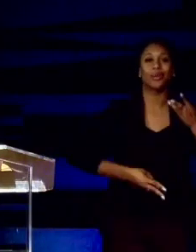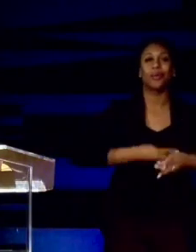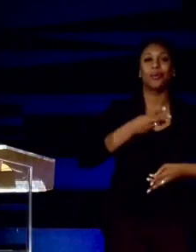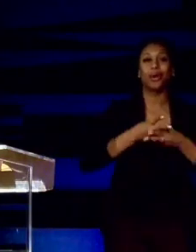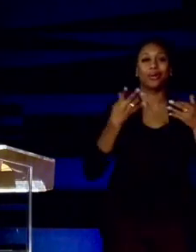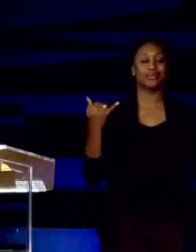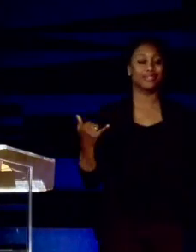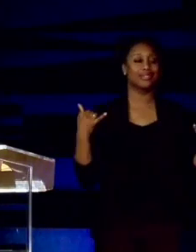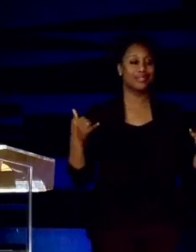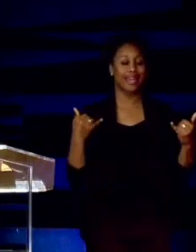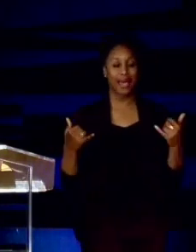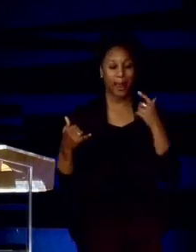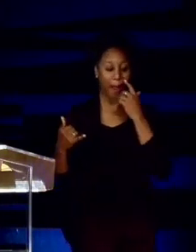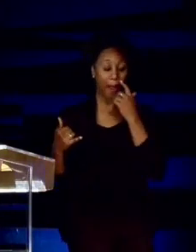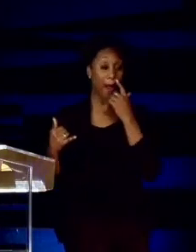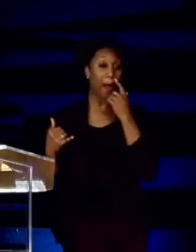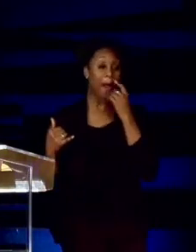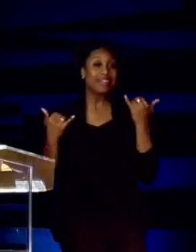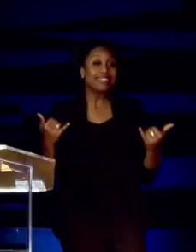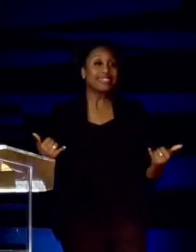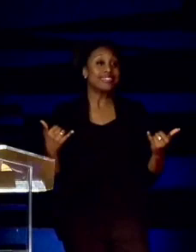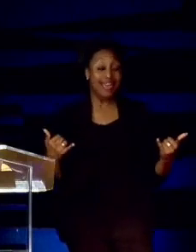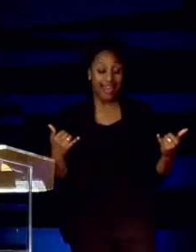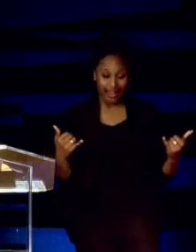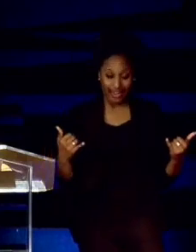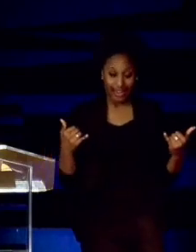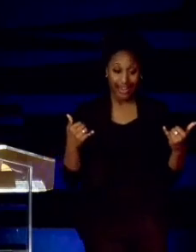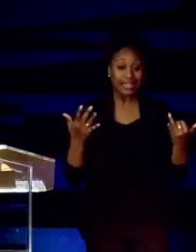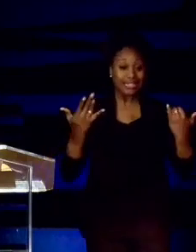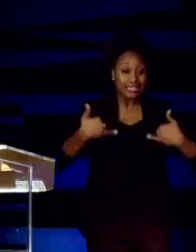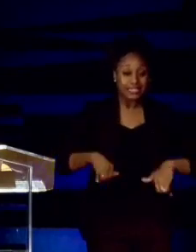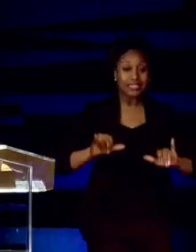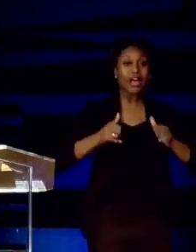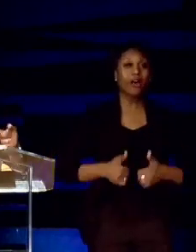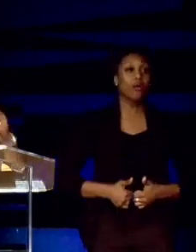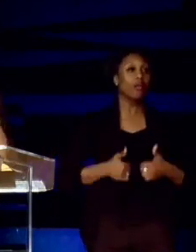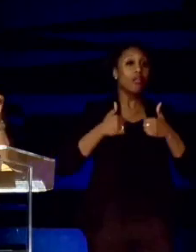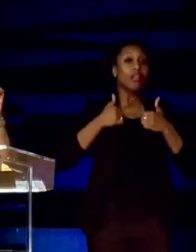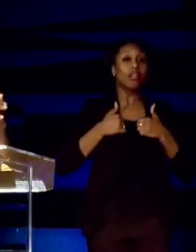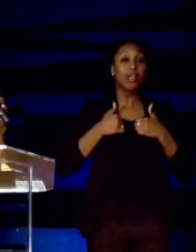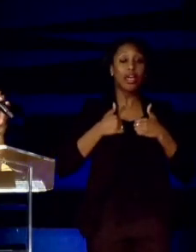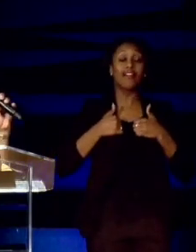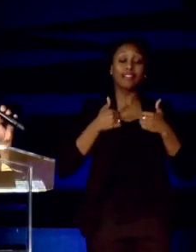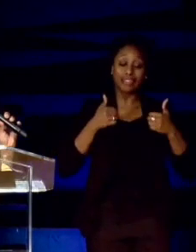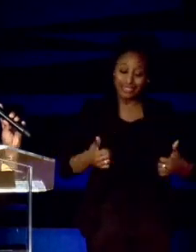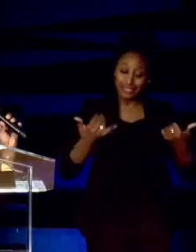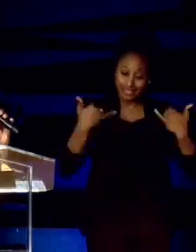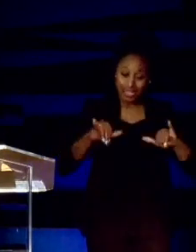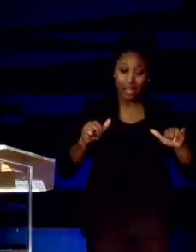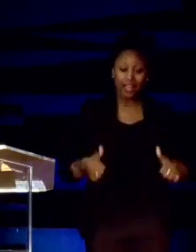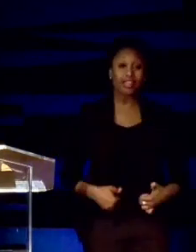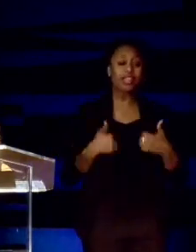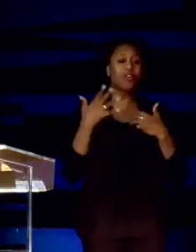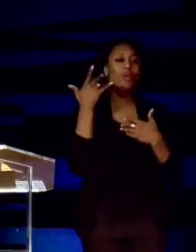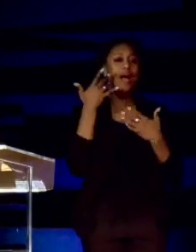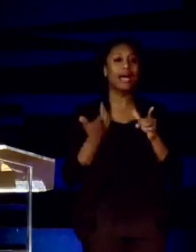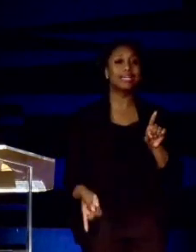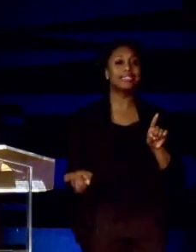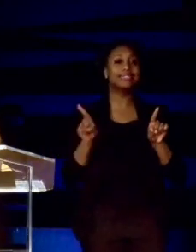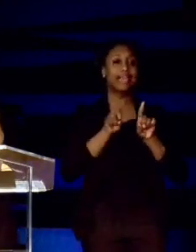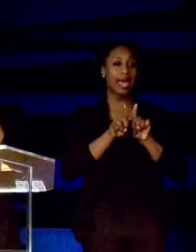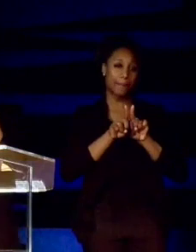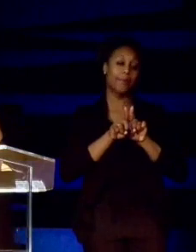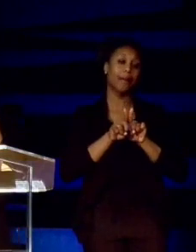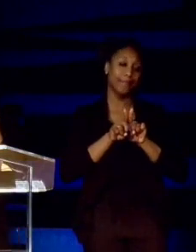hopping across the lyrics to tell you he lives. He lives. How do I know he lives? Because sometimes he